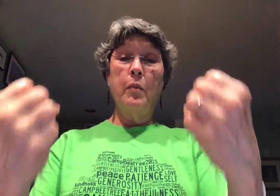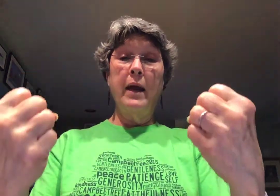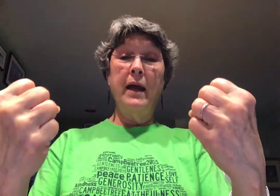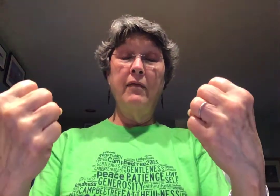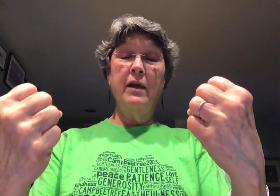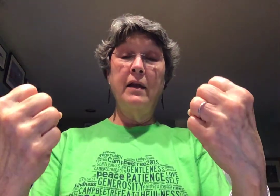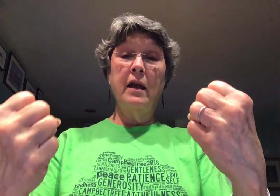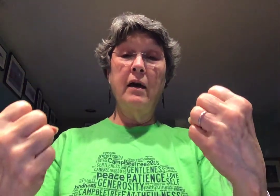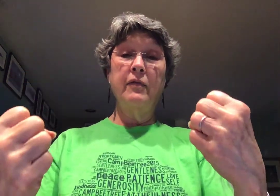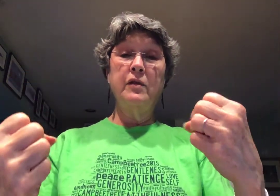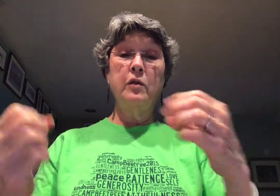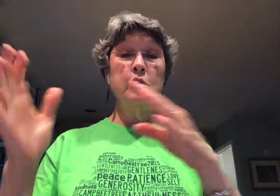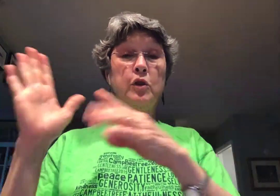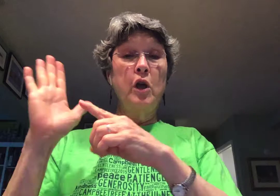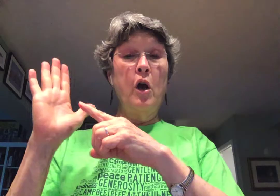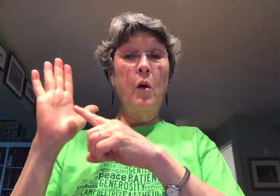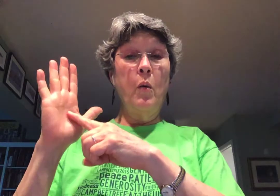brave enough to show.